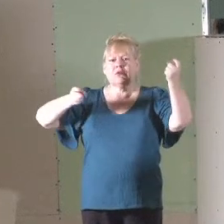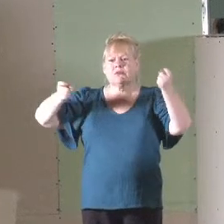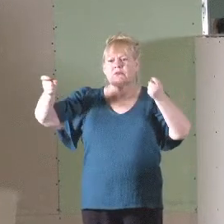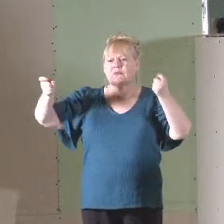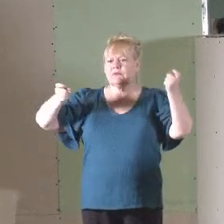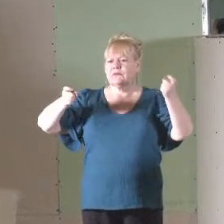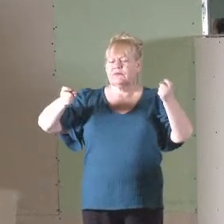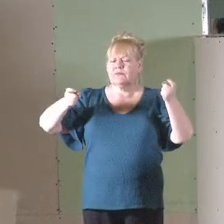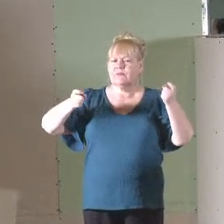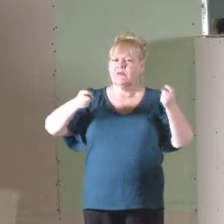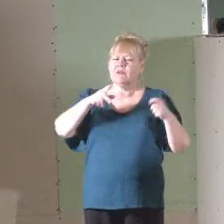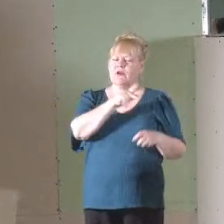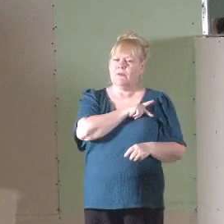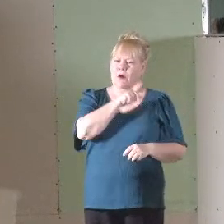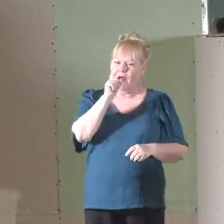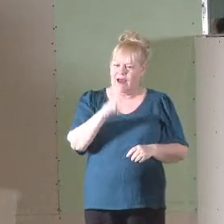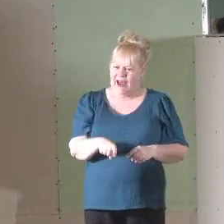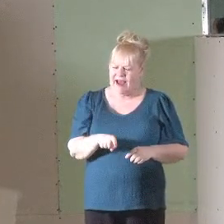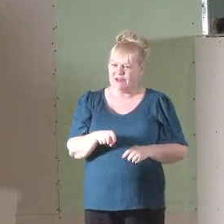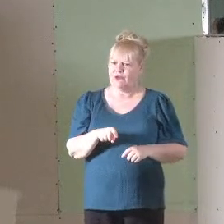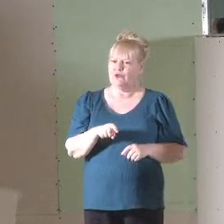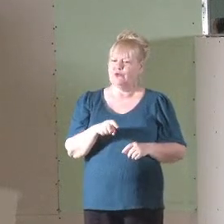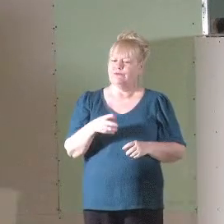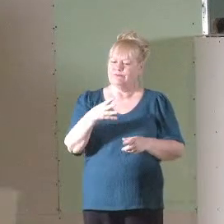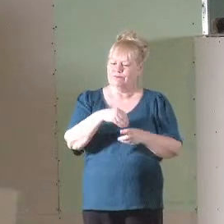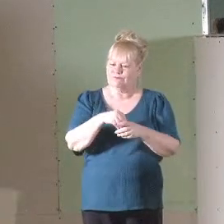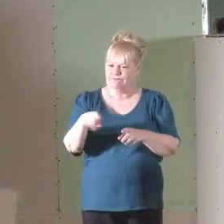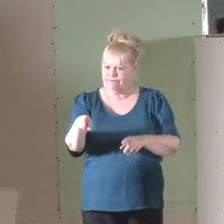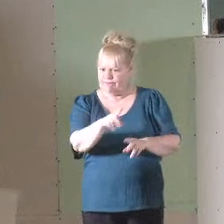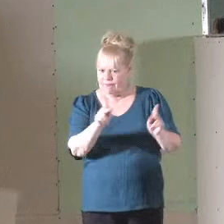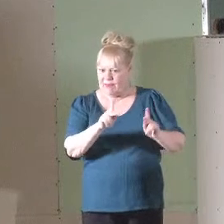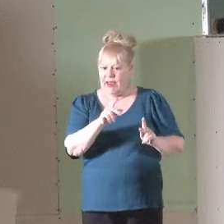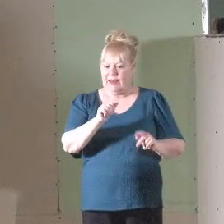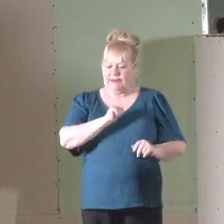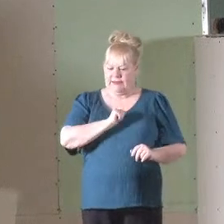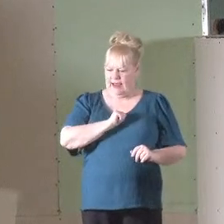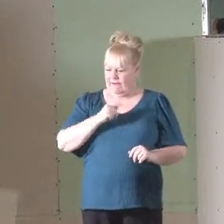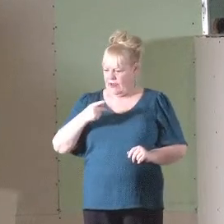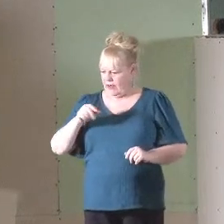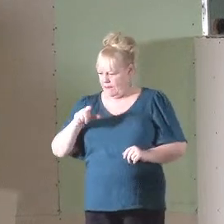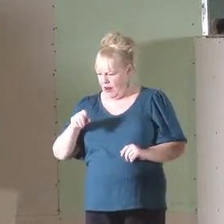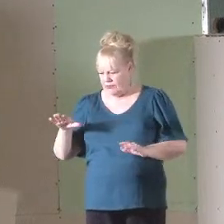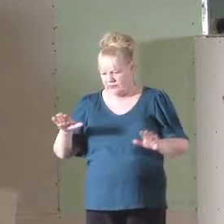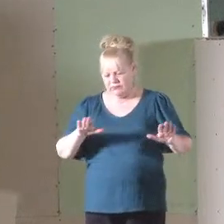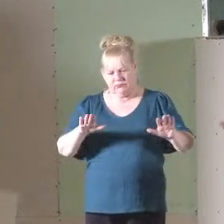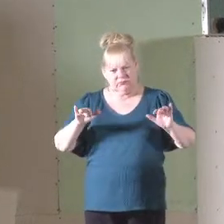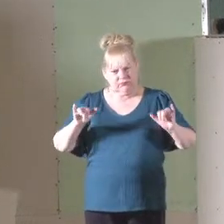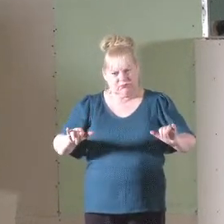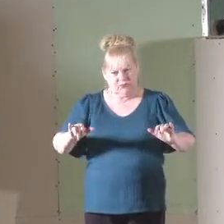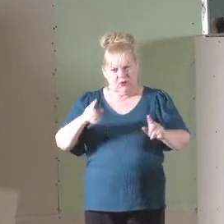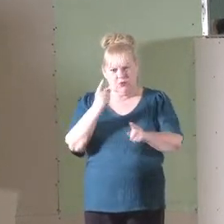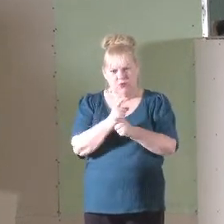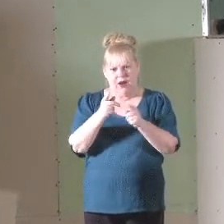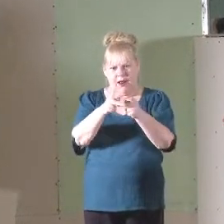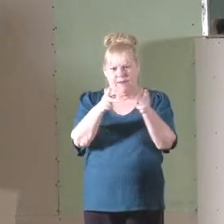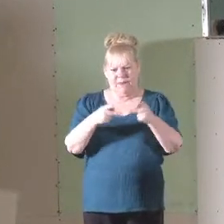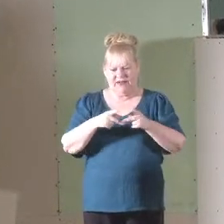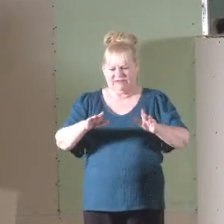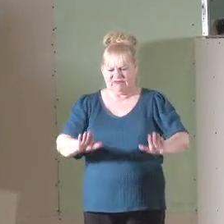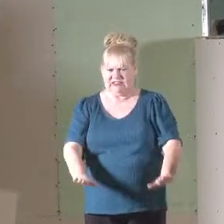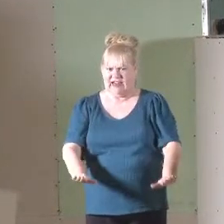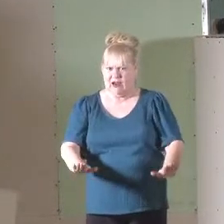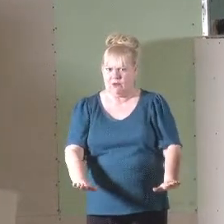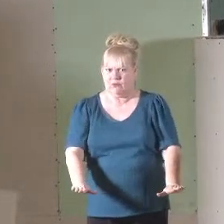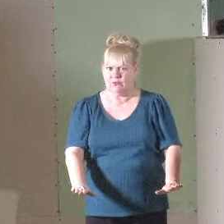And so Paul has to put people, including himself and Apollos, in their proper place, which is kind of down here